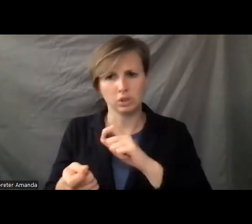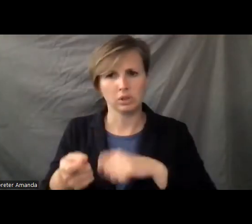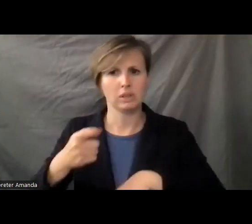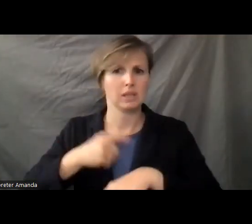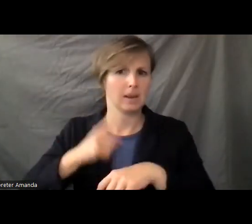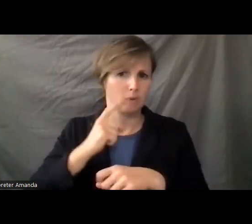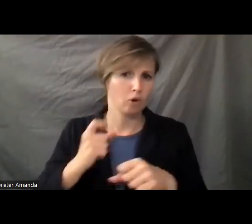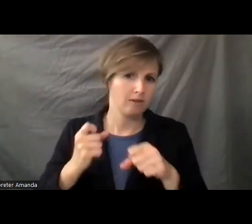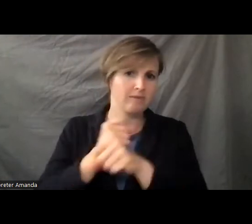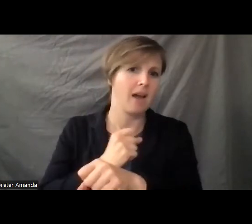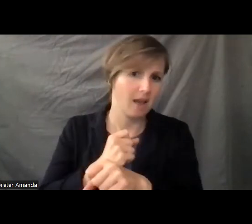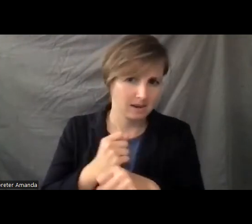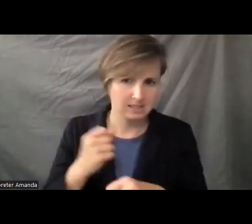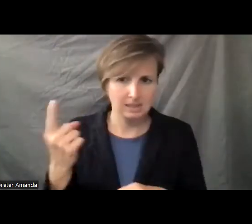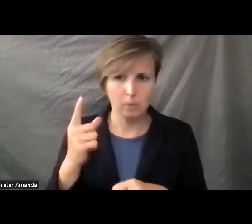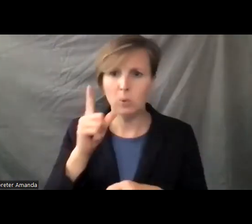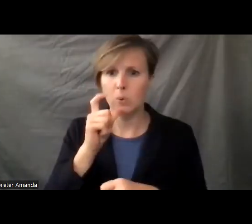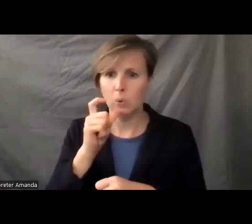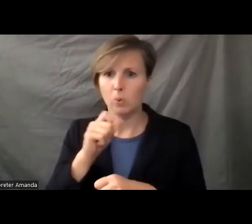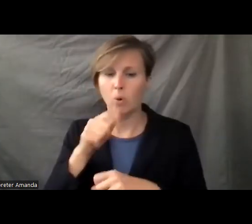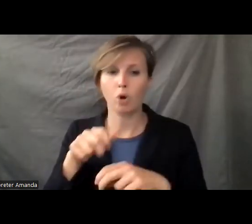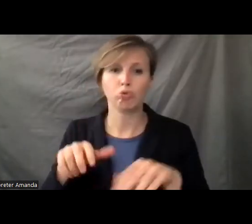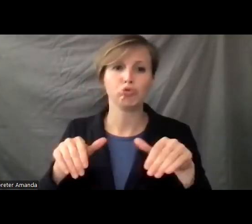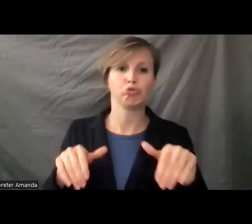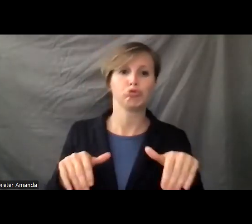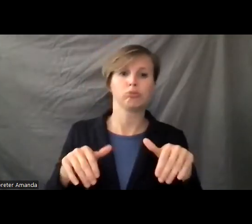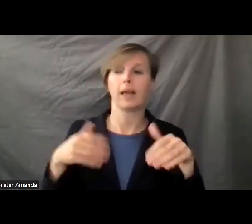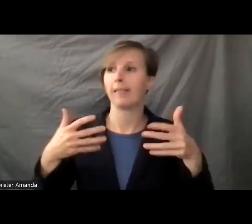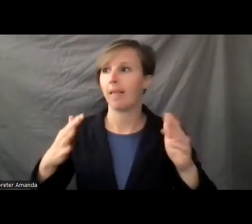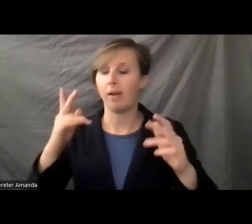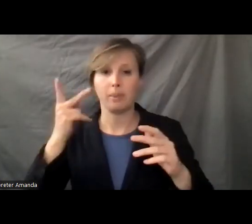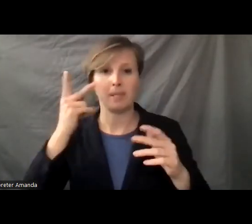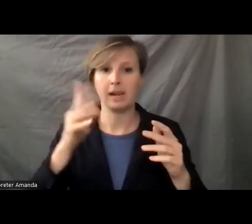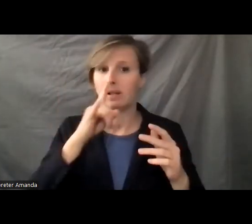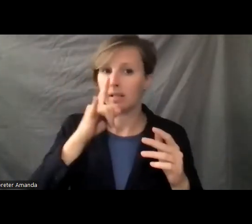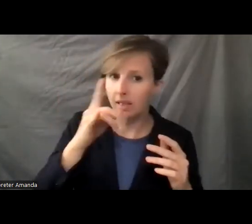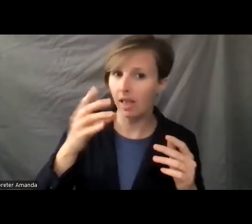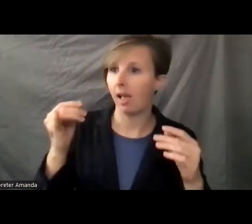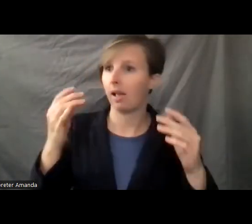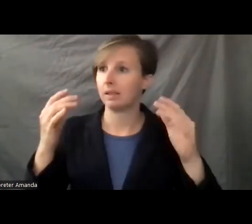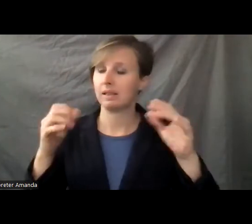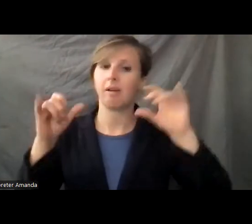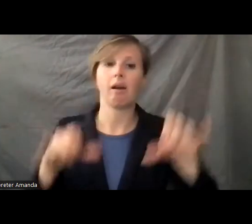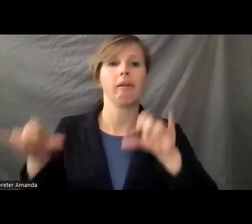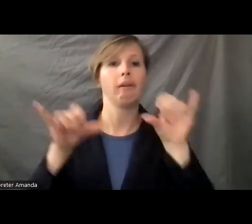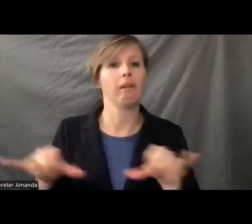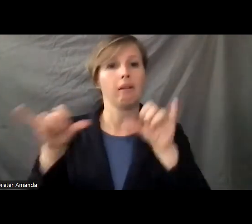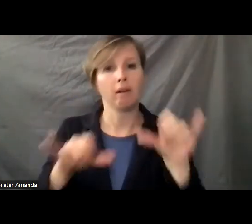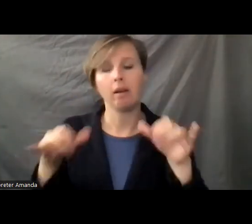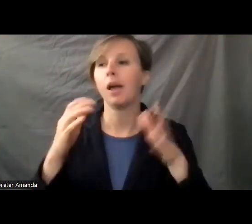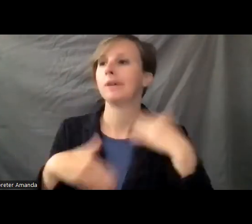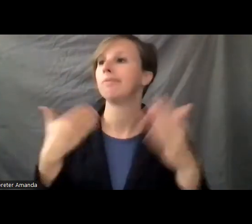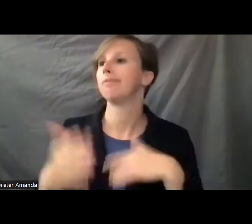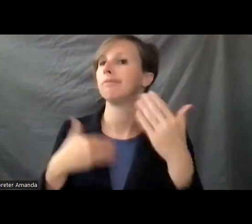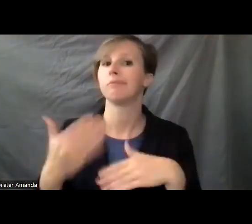a fighter. It's time for someone who will not sit back and let the political elite and the status quo continue to break the promises made with no